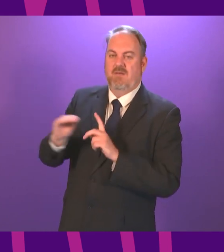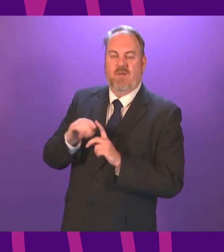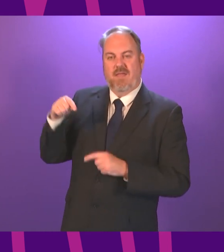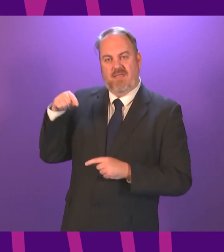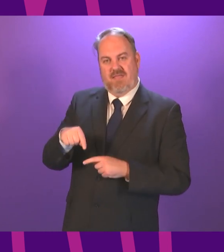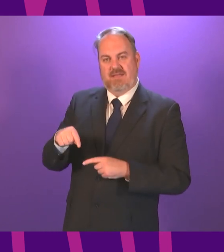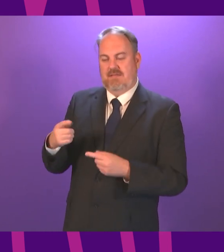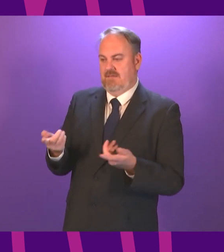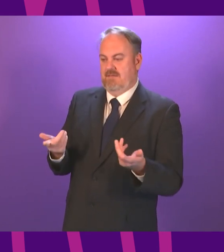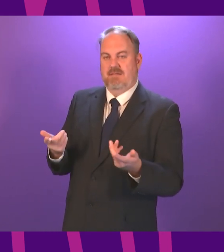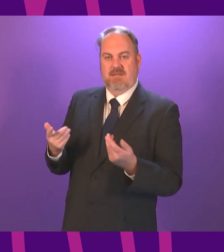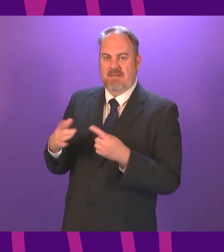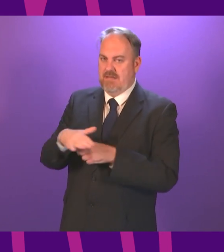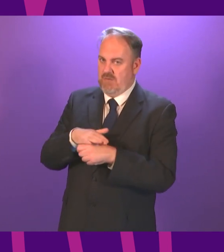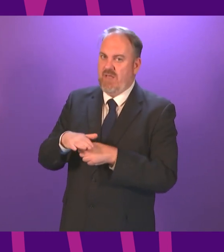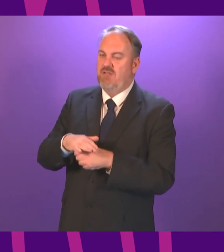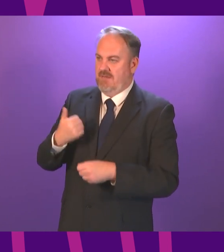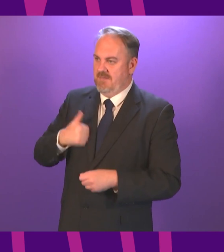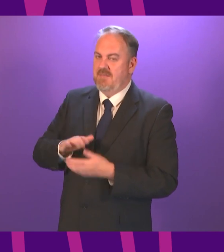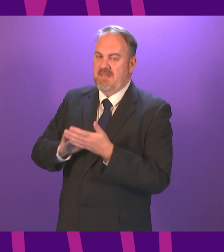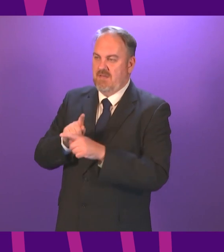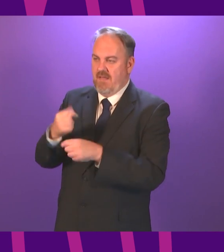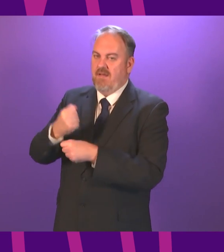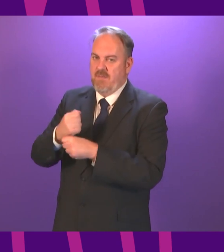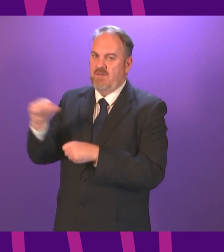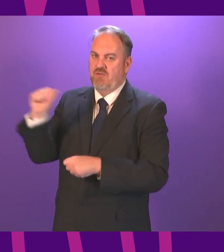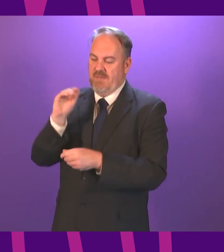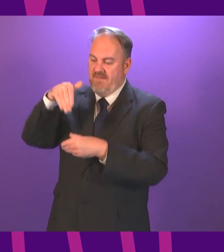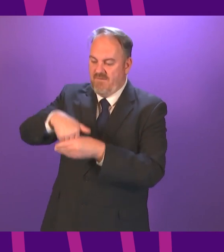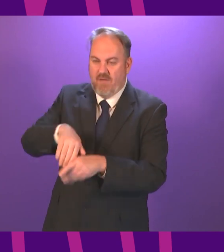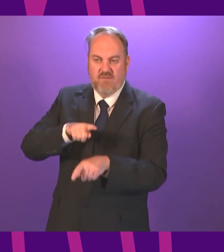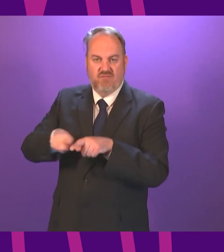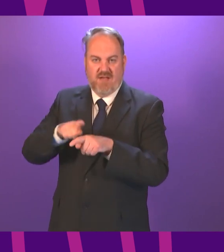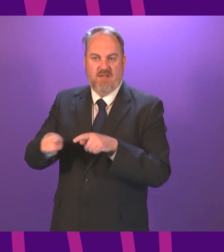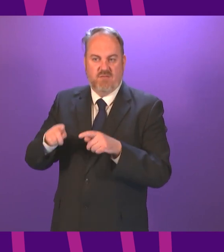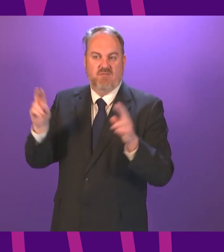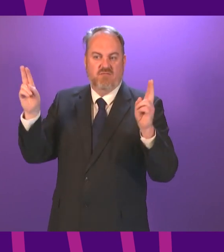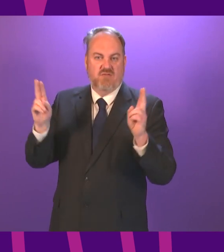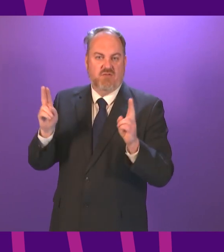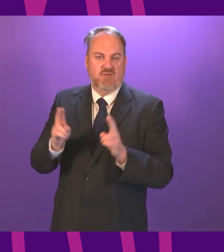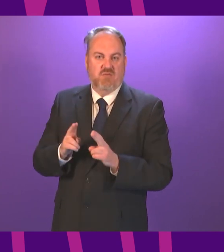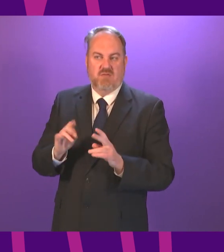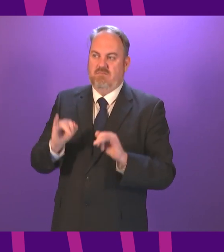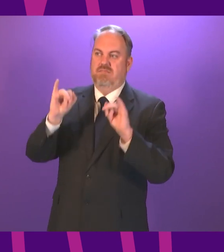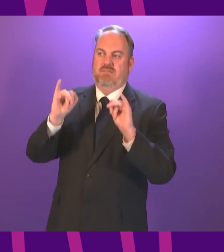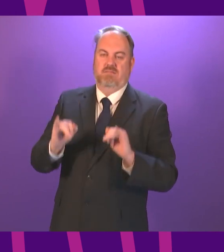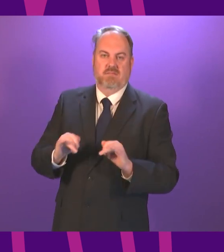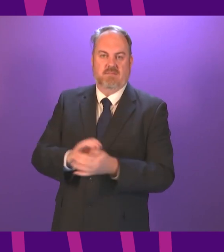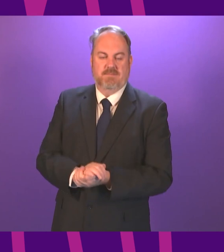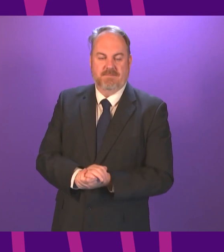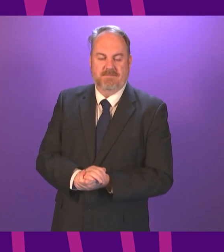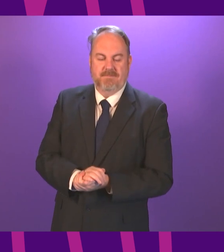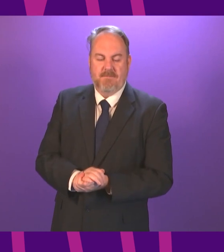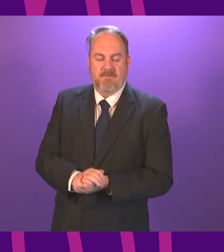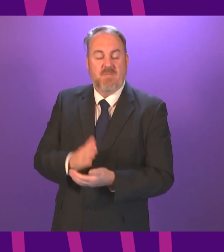outbreak commands the full attention of his government. Presiding officer, the first debates of a new parliamentary term strike a very different